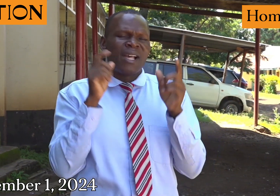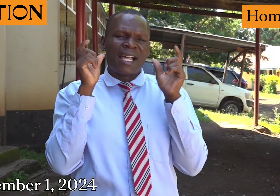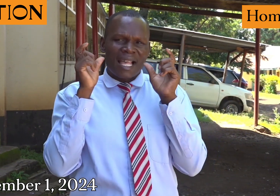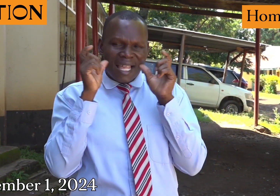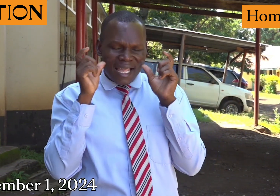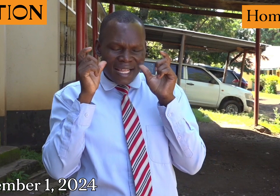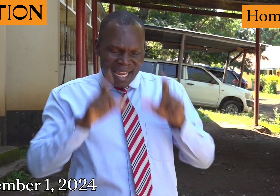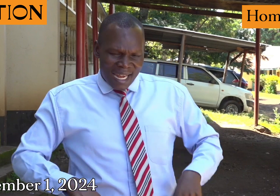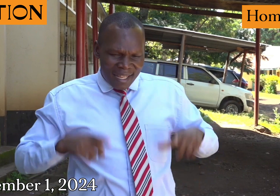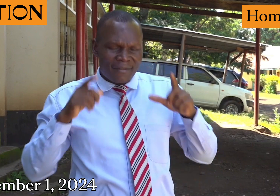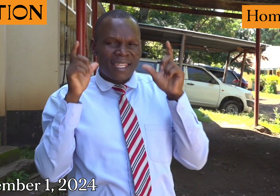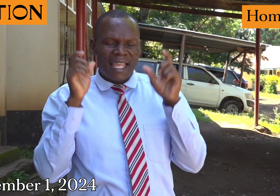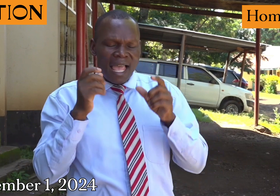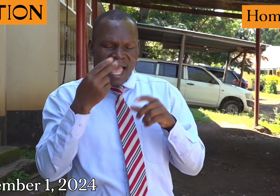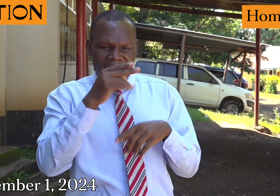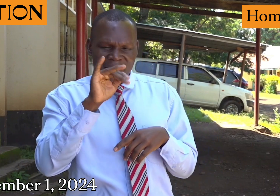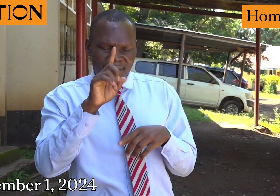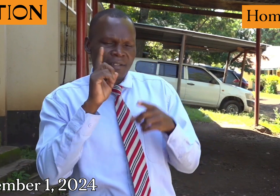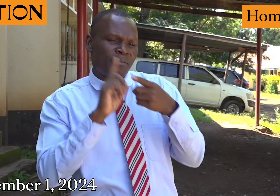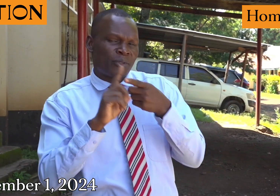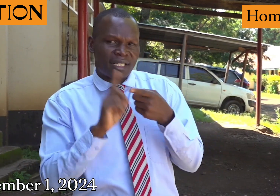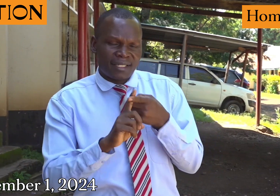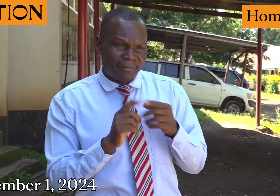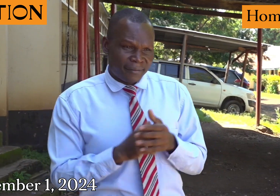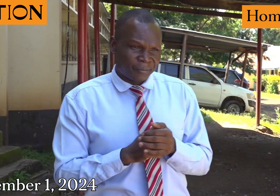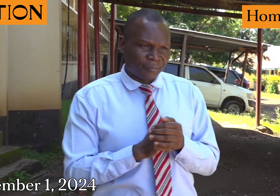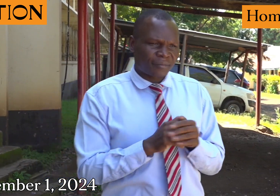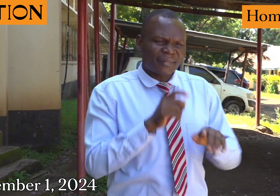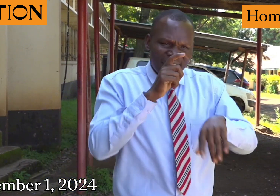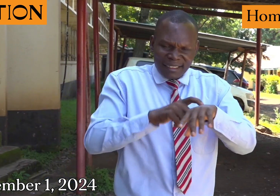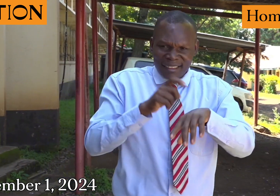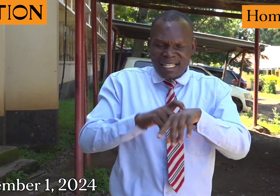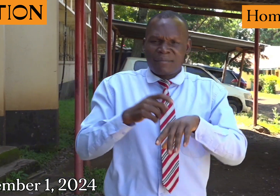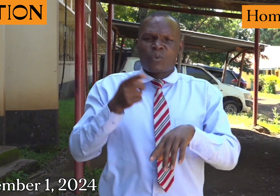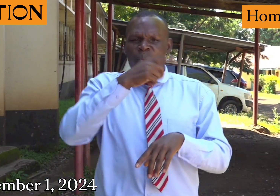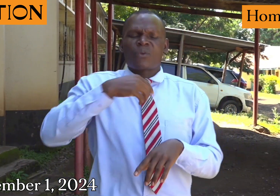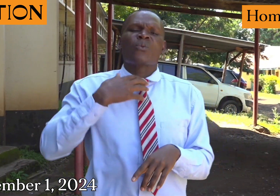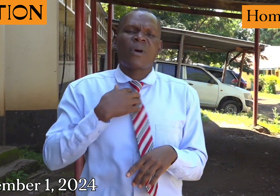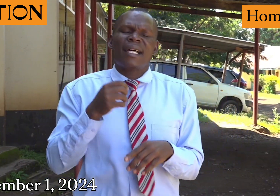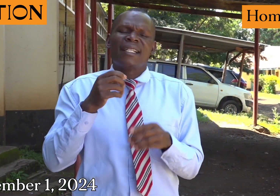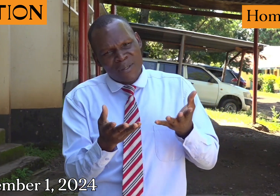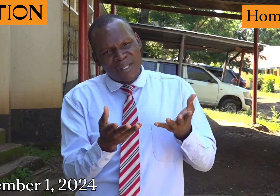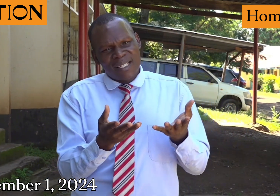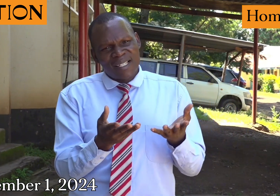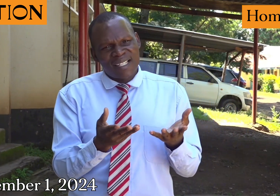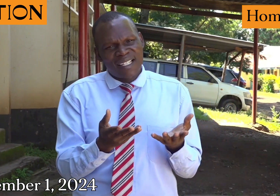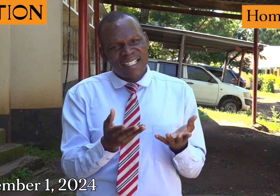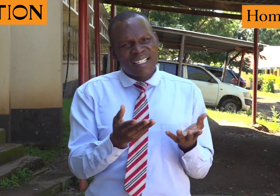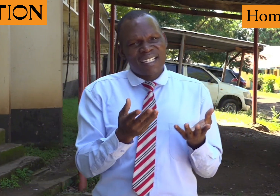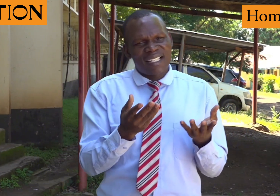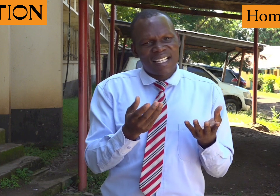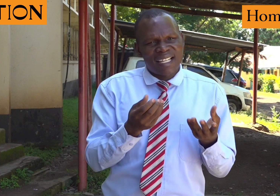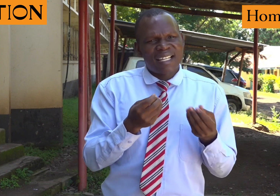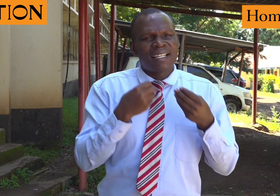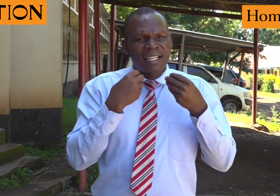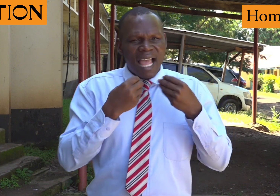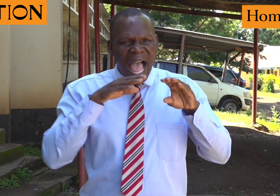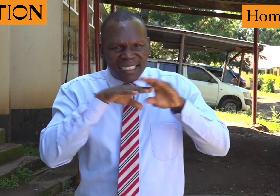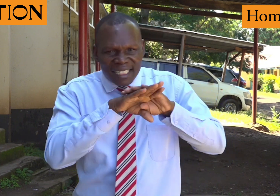We only have few who are aware about HIV. We are asking the government to